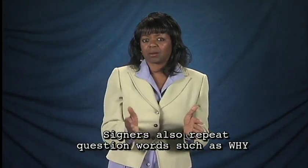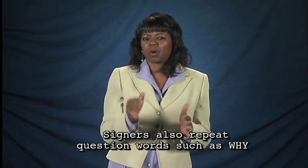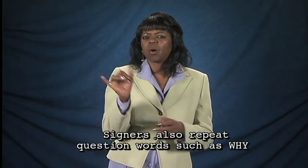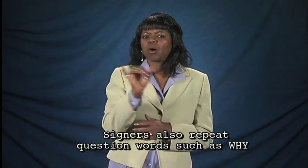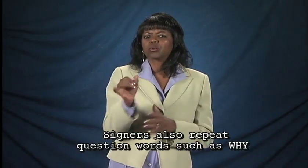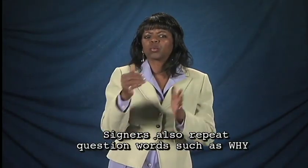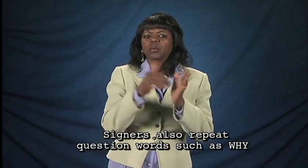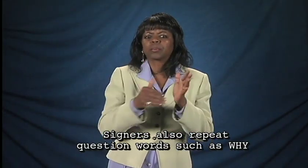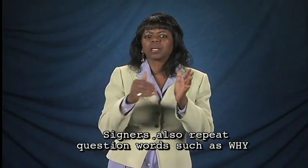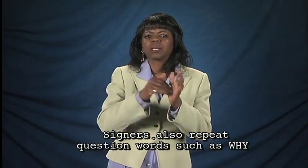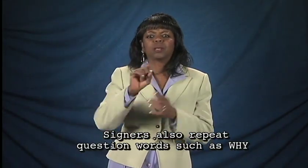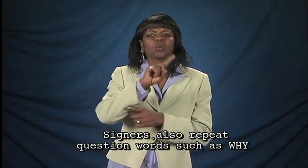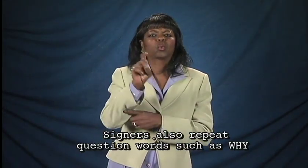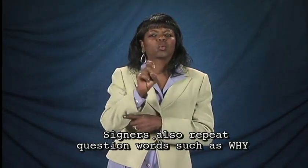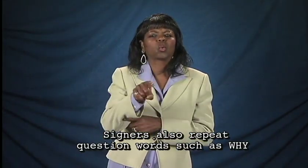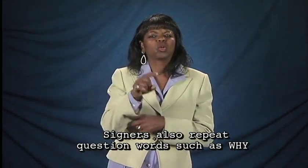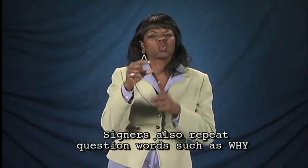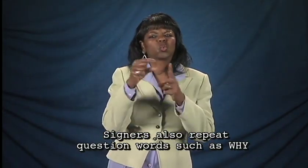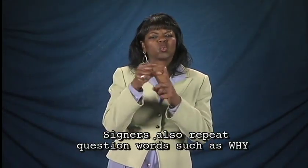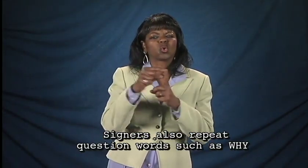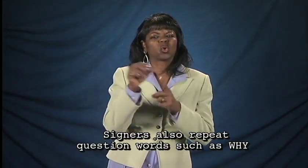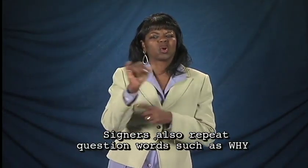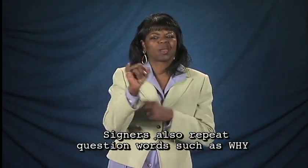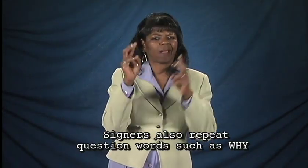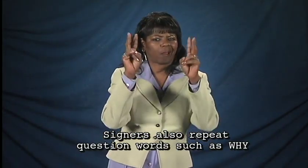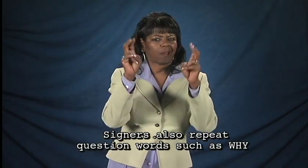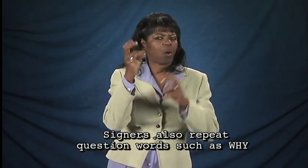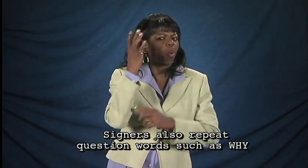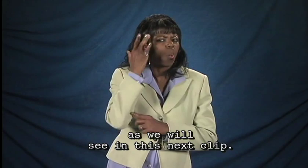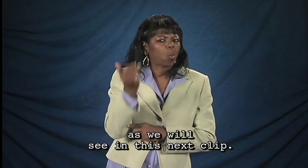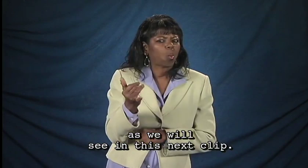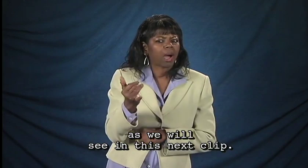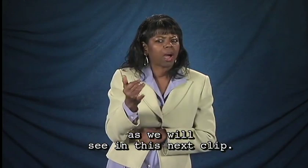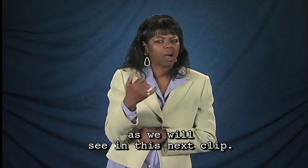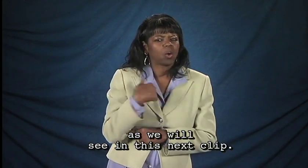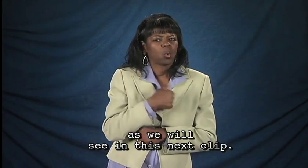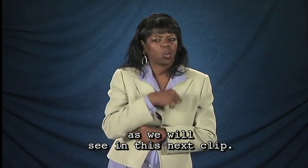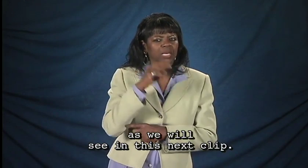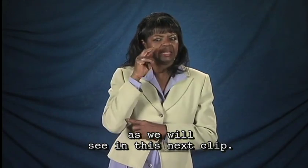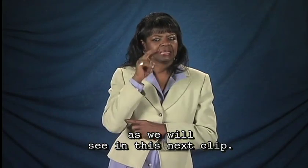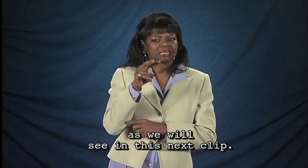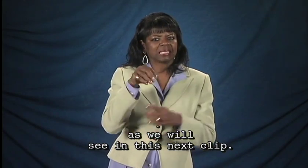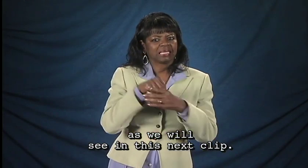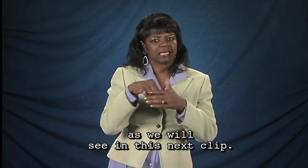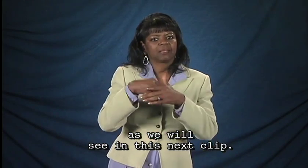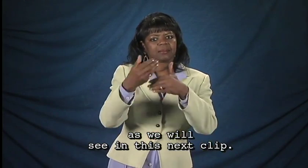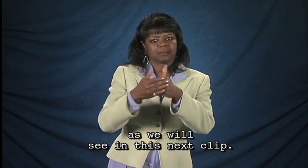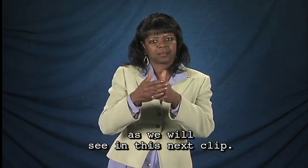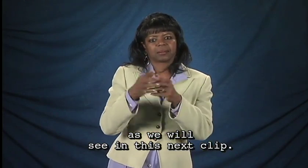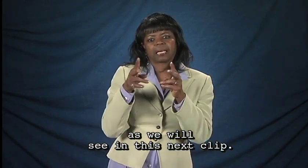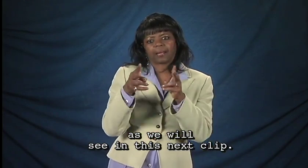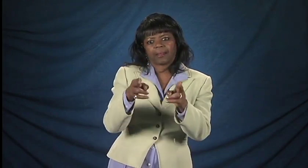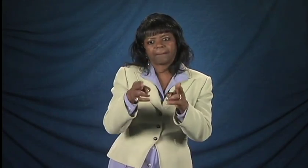Signers also repeat question words, such as why. As we will see in this next clip.